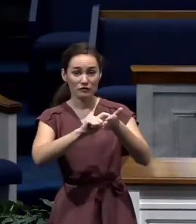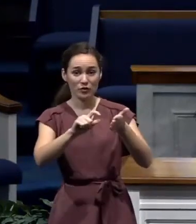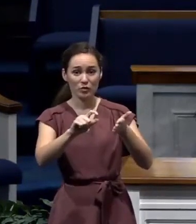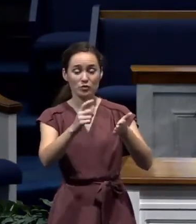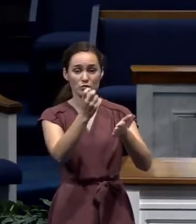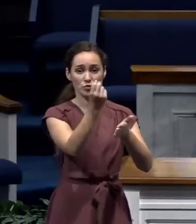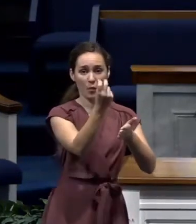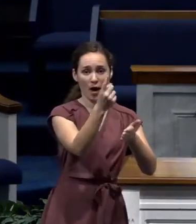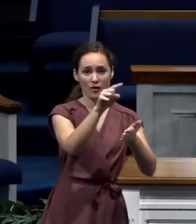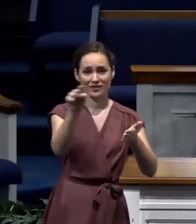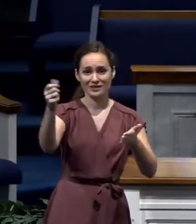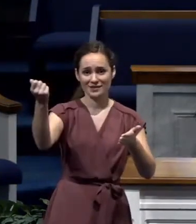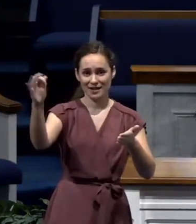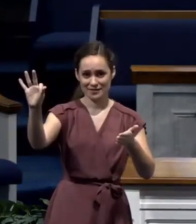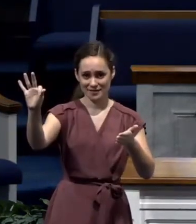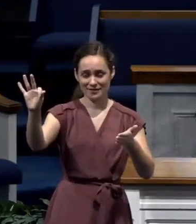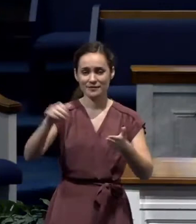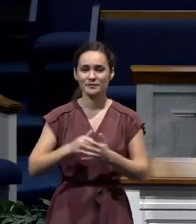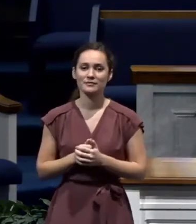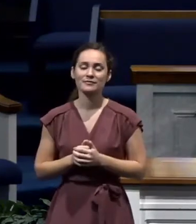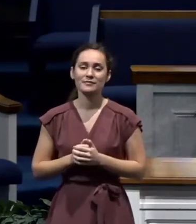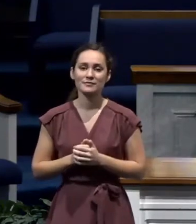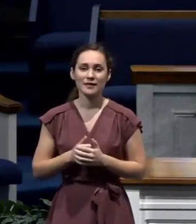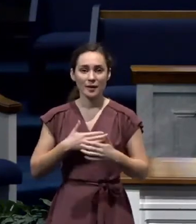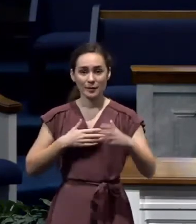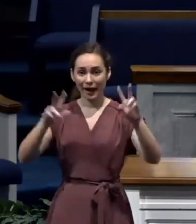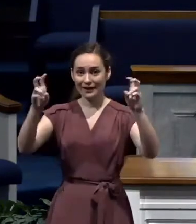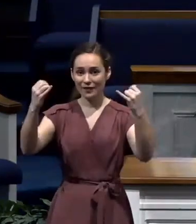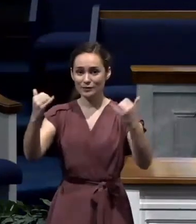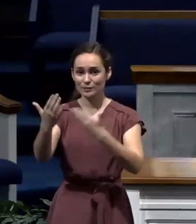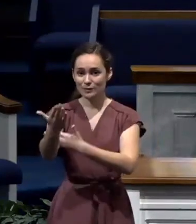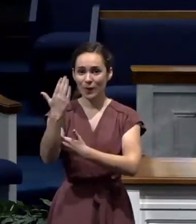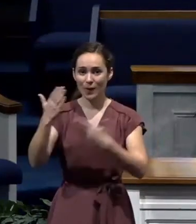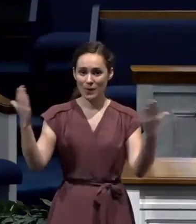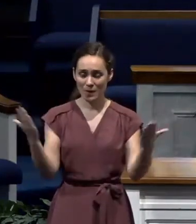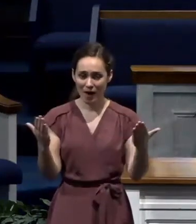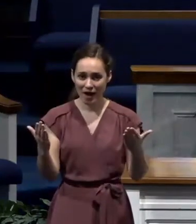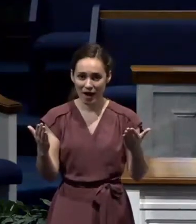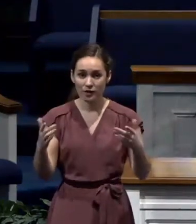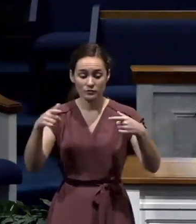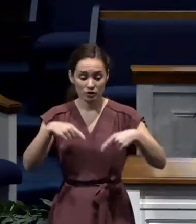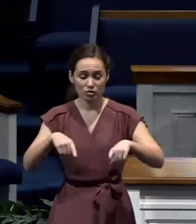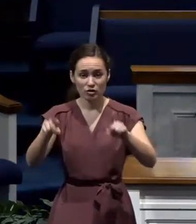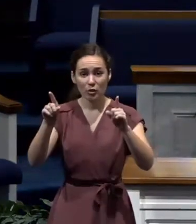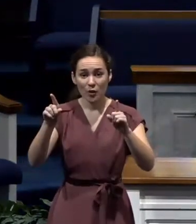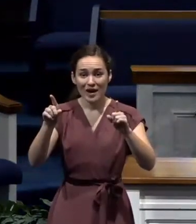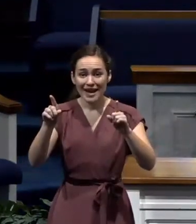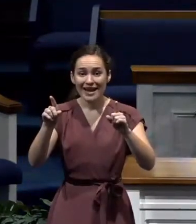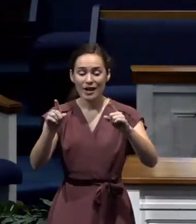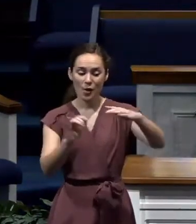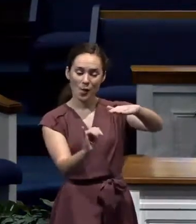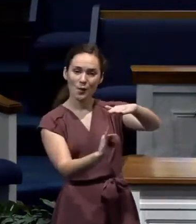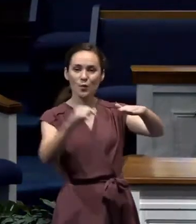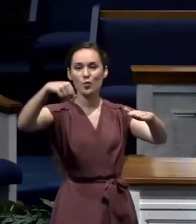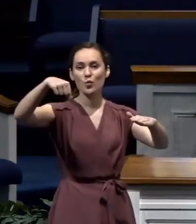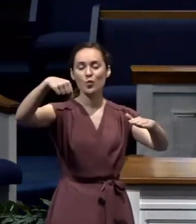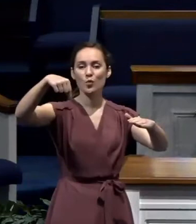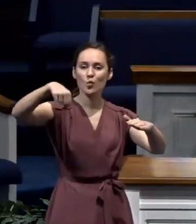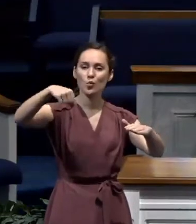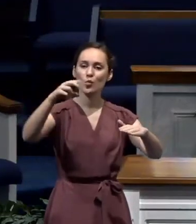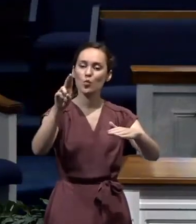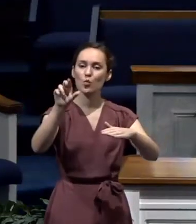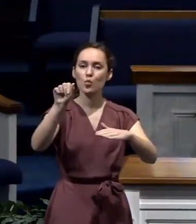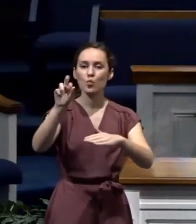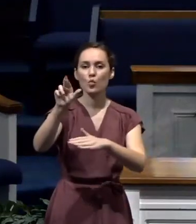to verse number 19. And the title of my sermon this morning is how to have joy doing during a quarantine. I'm